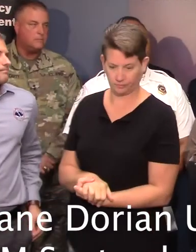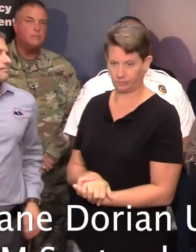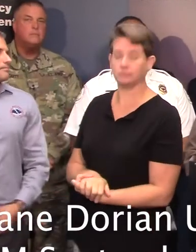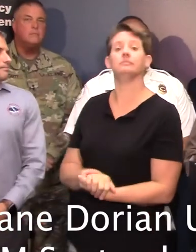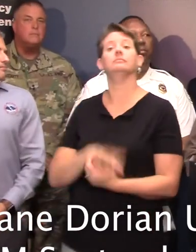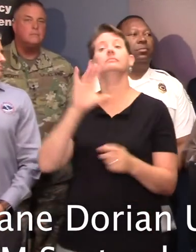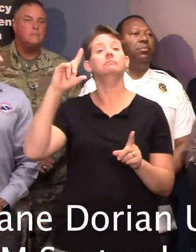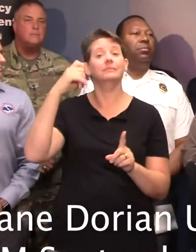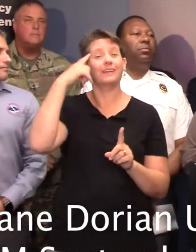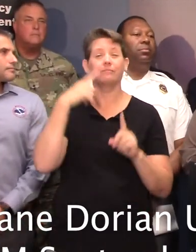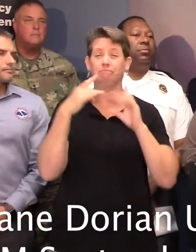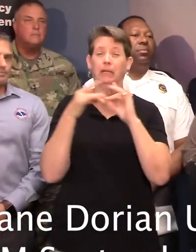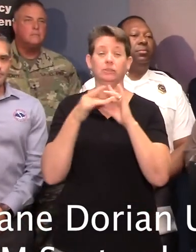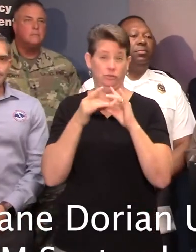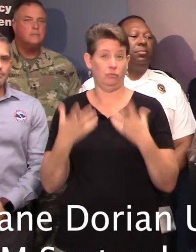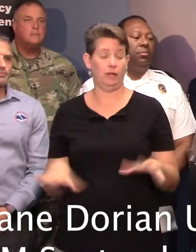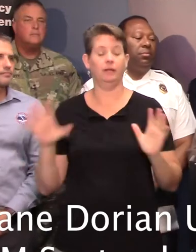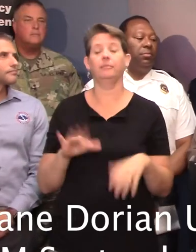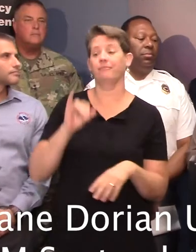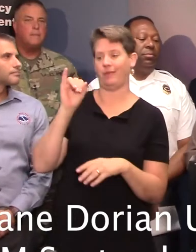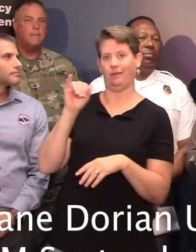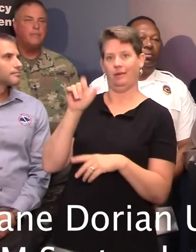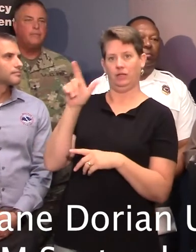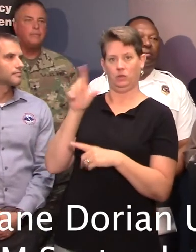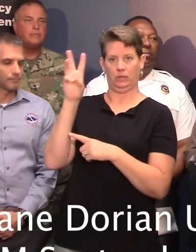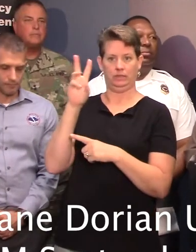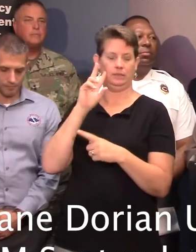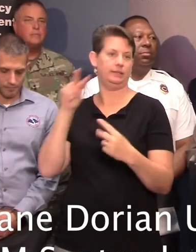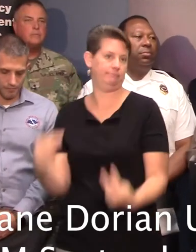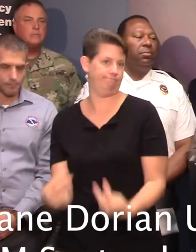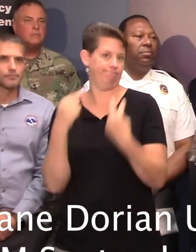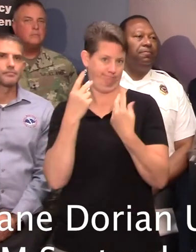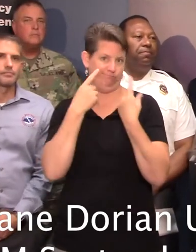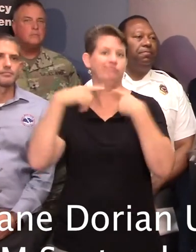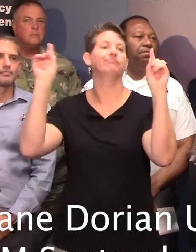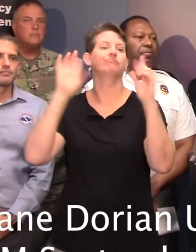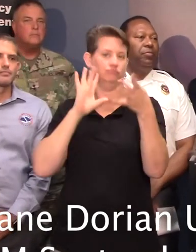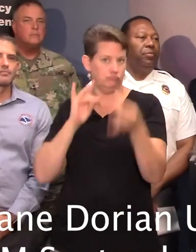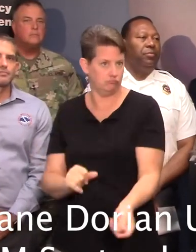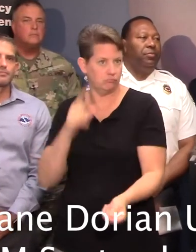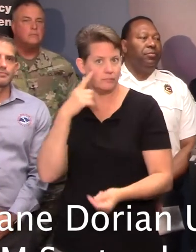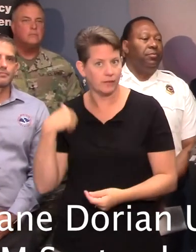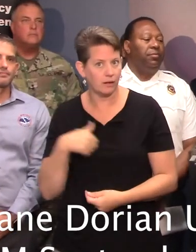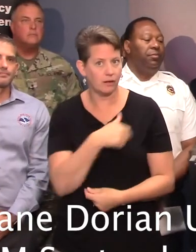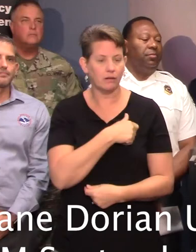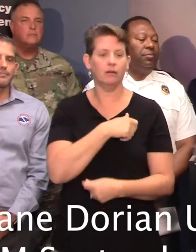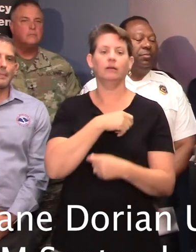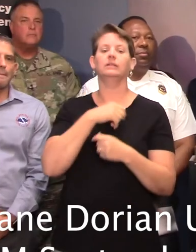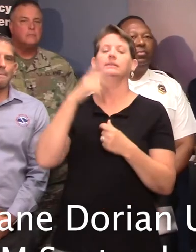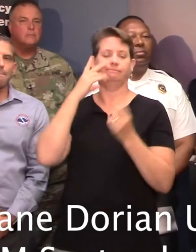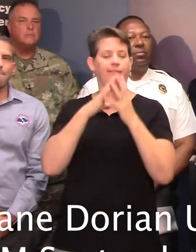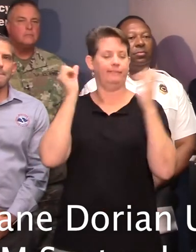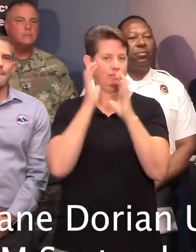As the Governor mentioned already, the I-26 reversal has worked very effectively for us. We continue to see heavy